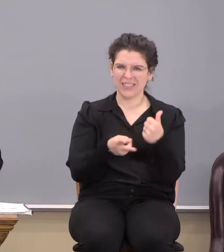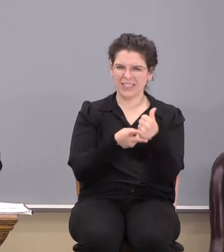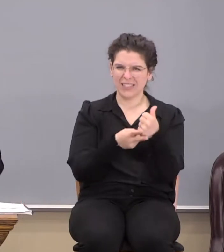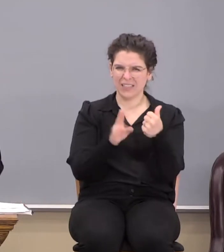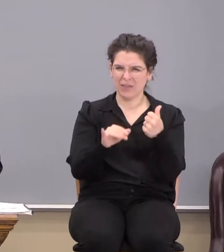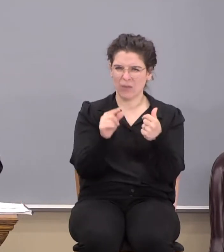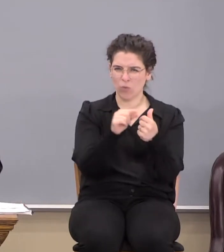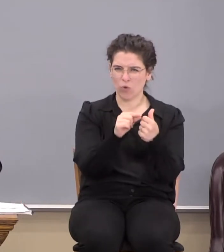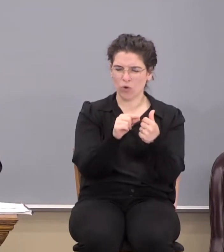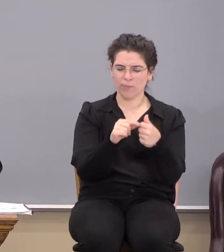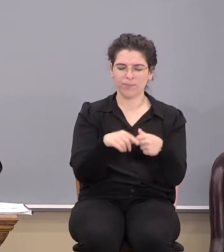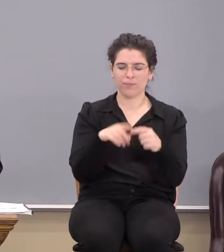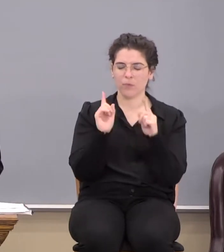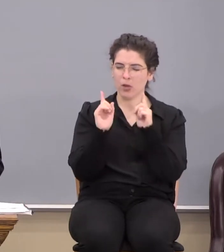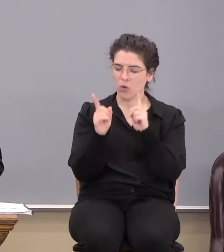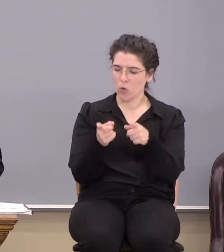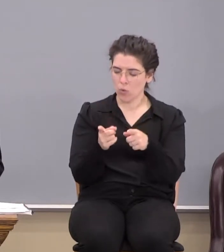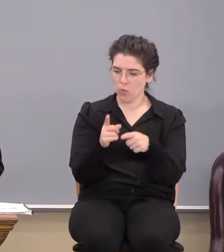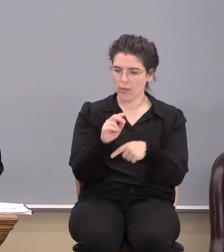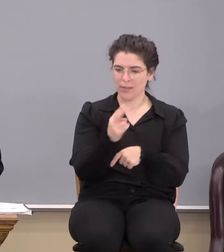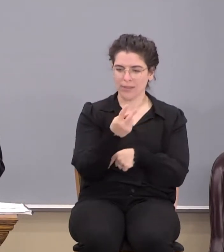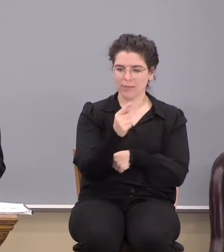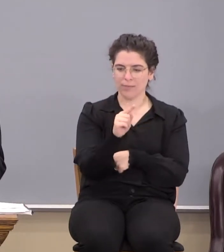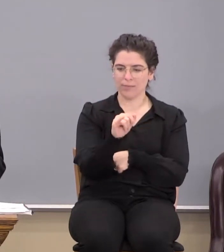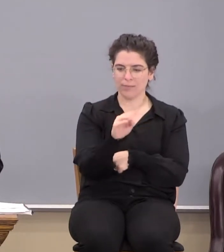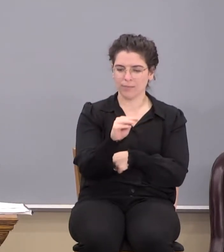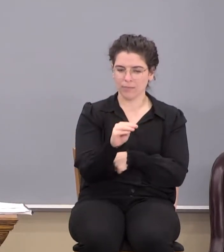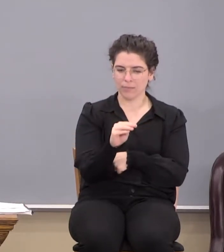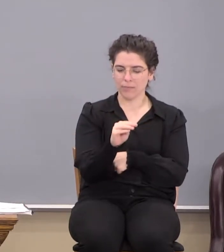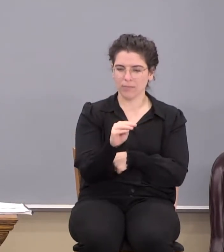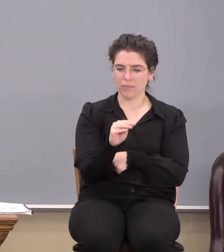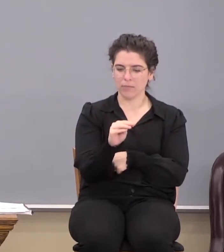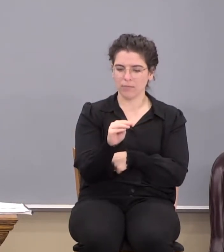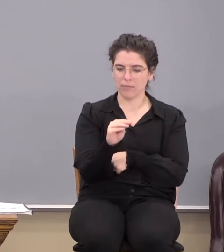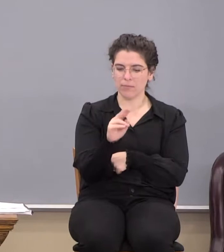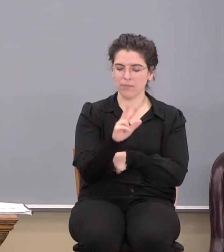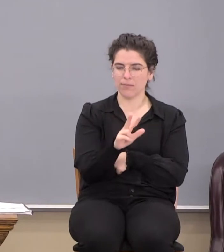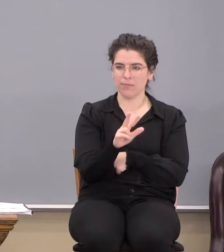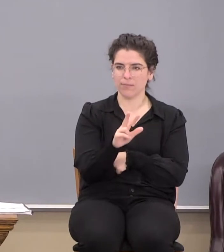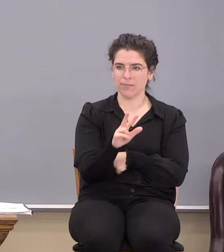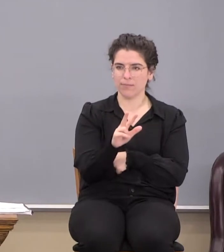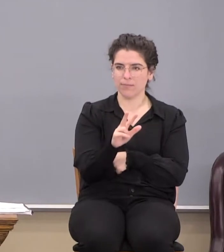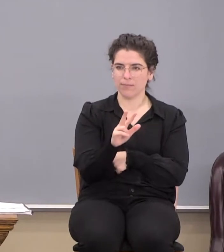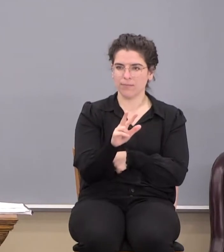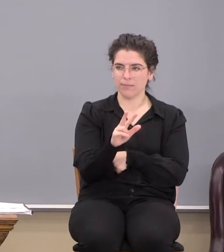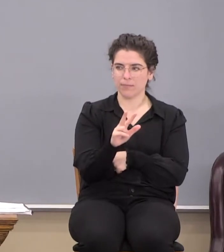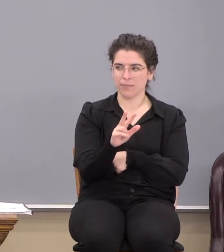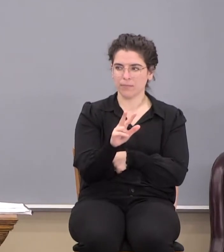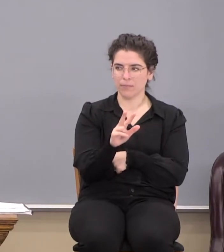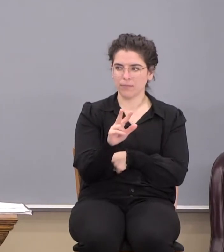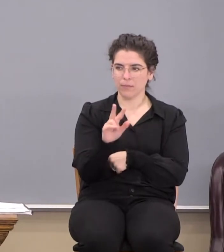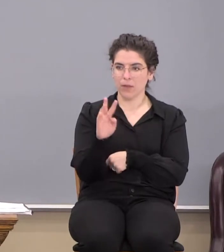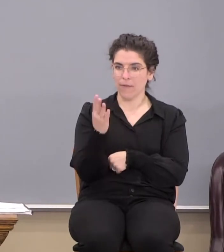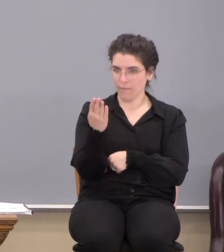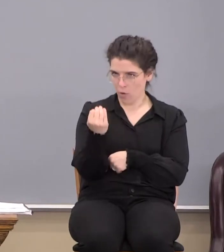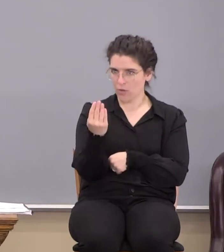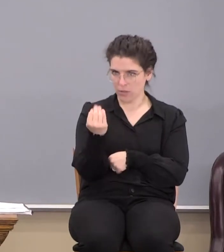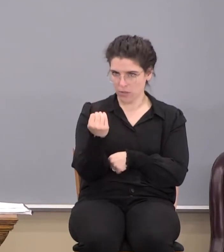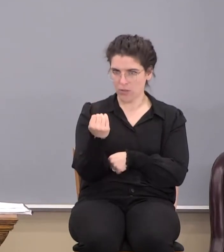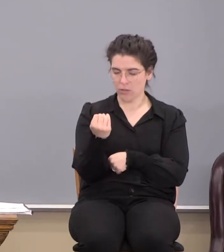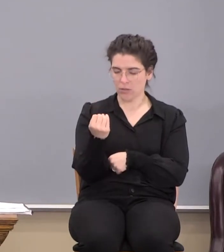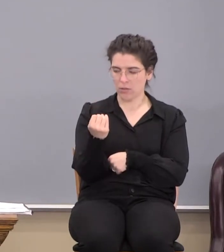Hold that thought and come with me over to 2 Timothy 3, verse 14.